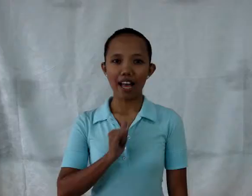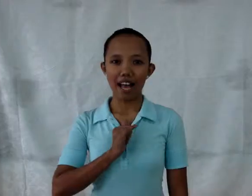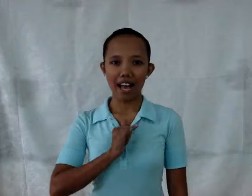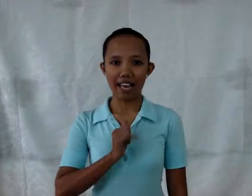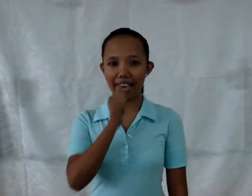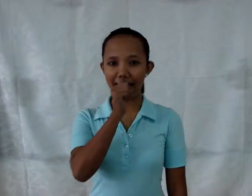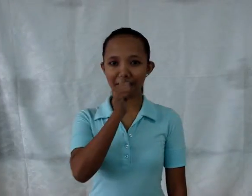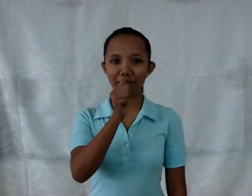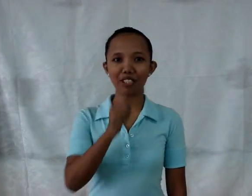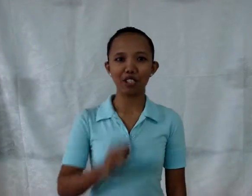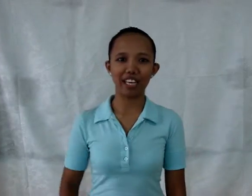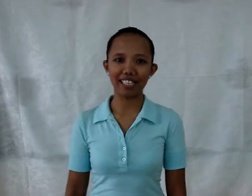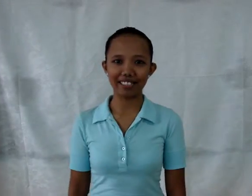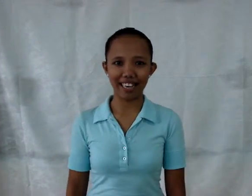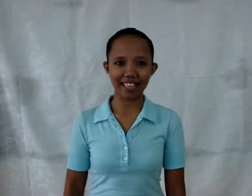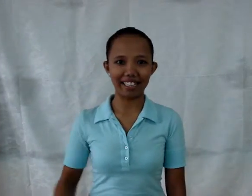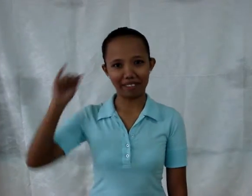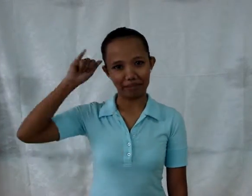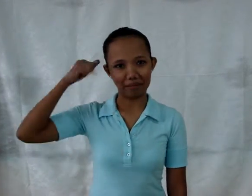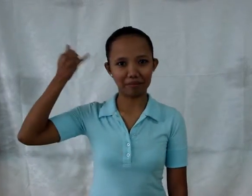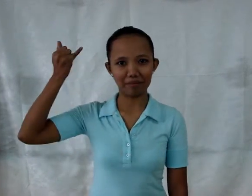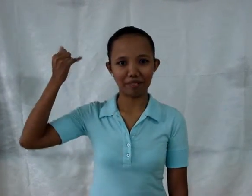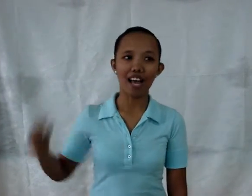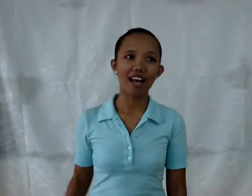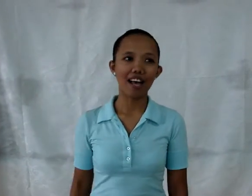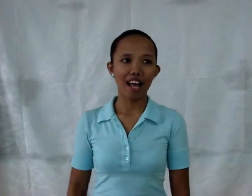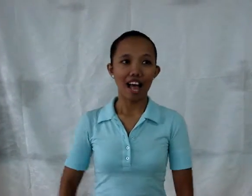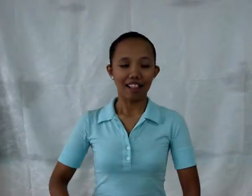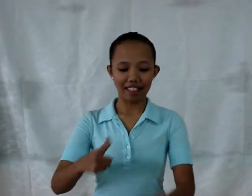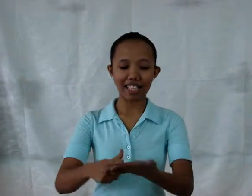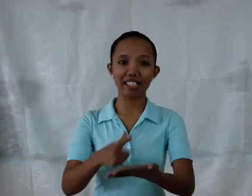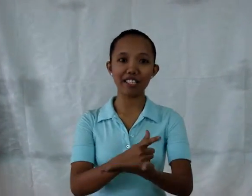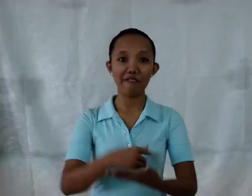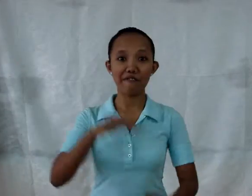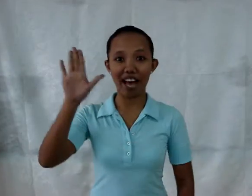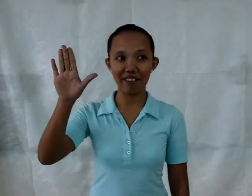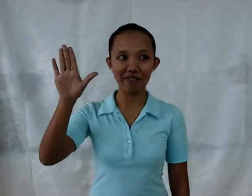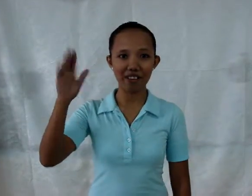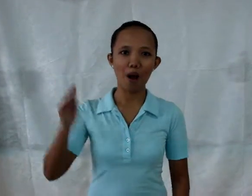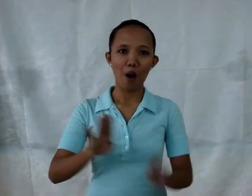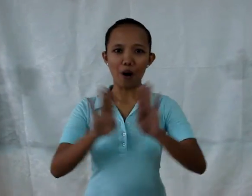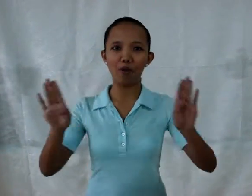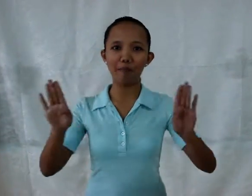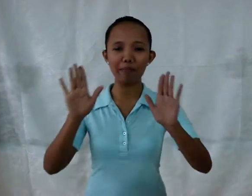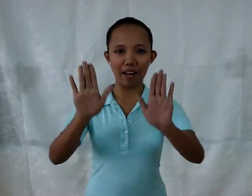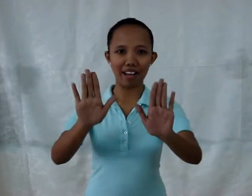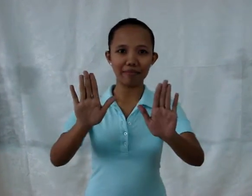I am Jane Dayanon. Lesson 5. Open palm